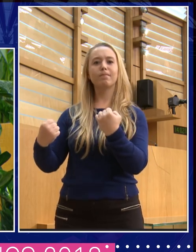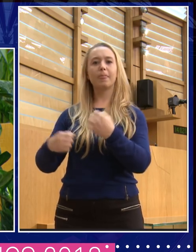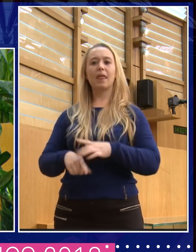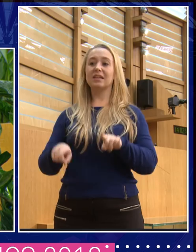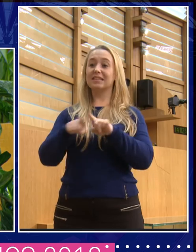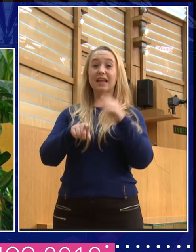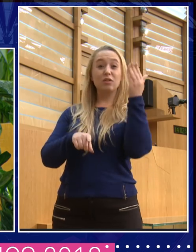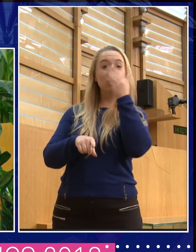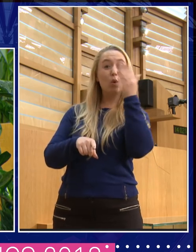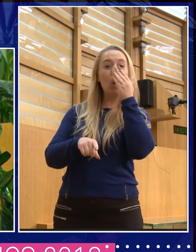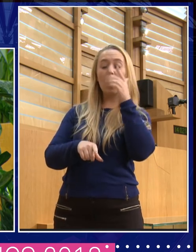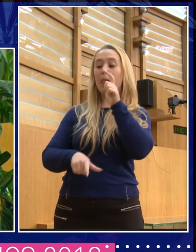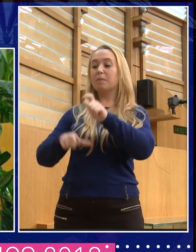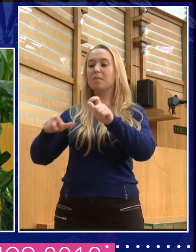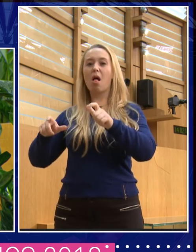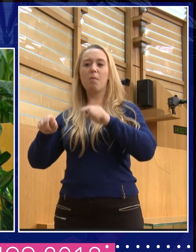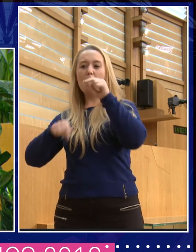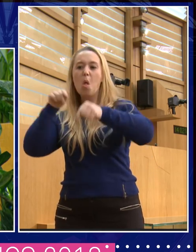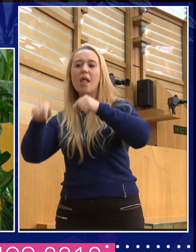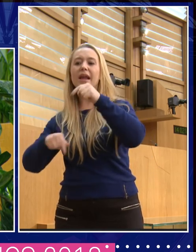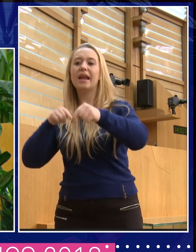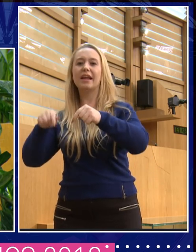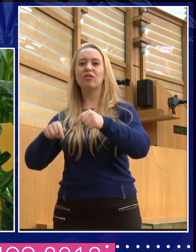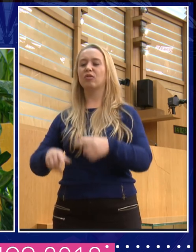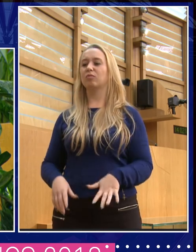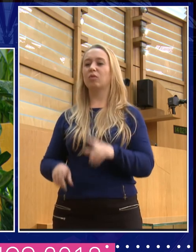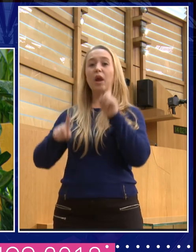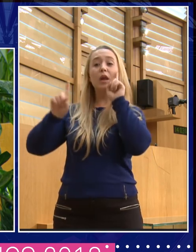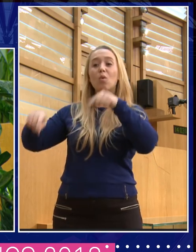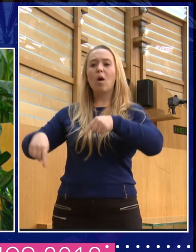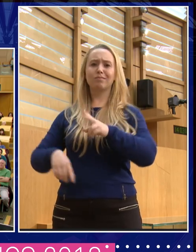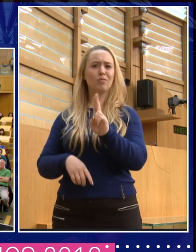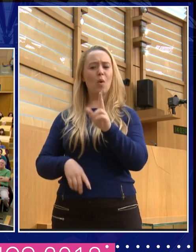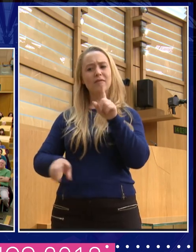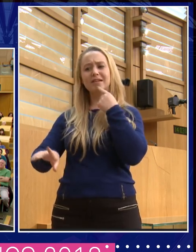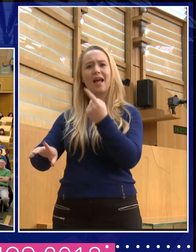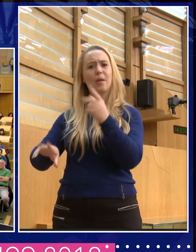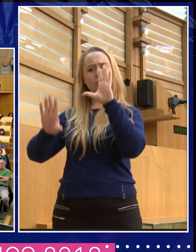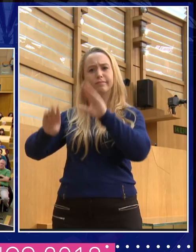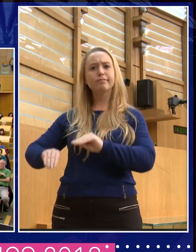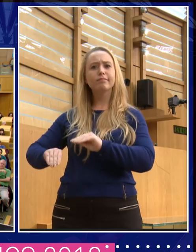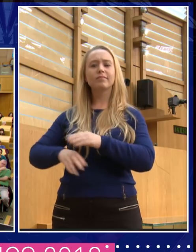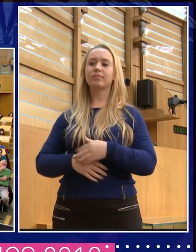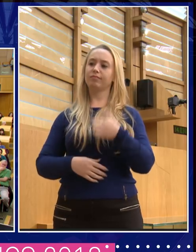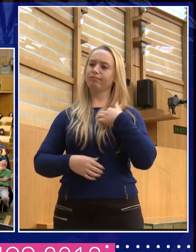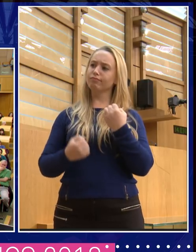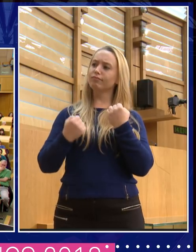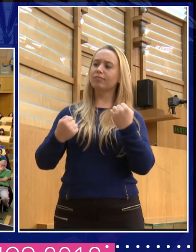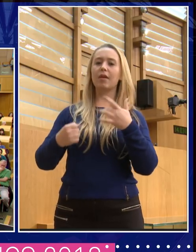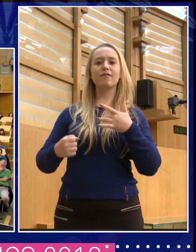away from the swings and give them to the bullies. That's not what I'm going to do. So I, I kind of felt very strongly that I felt better if